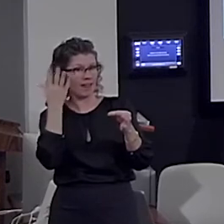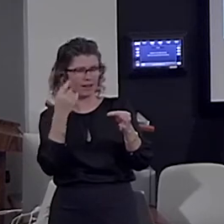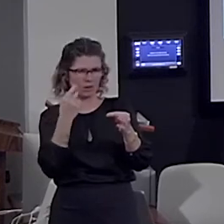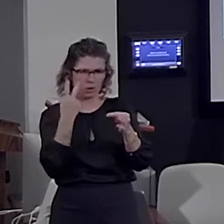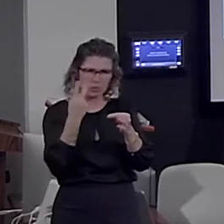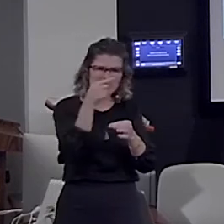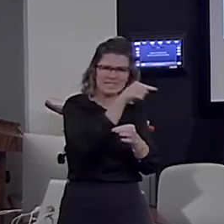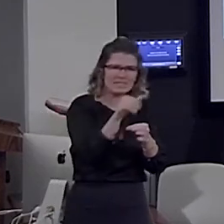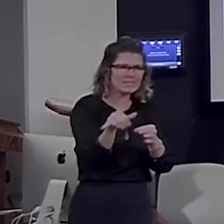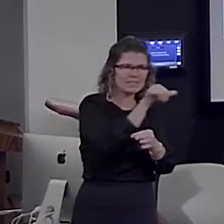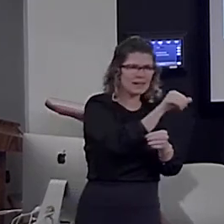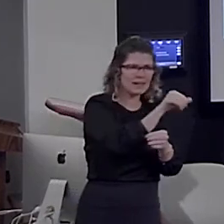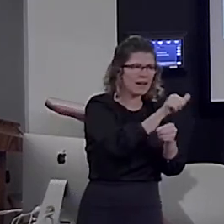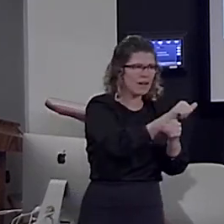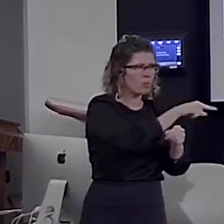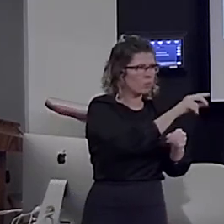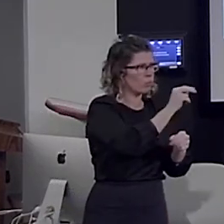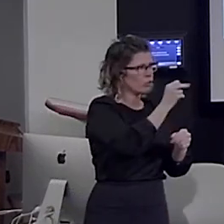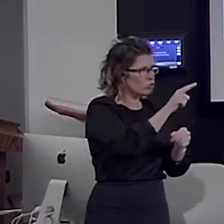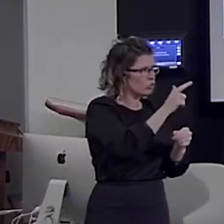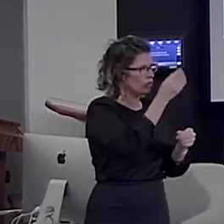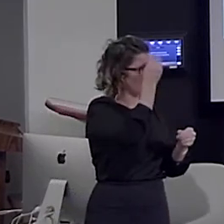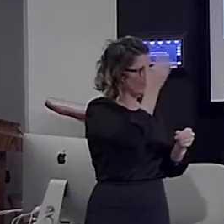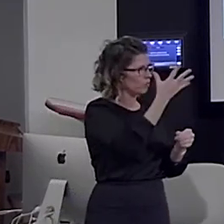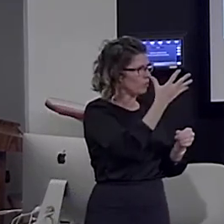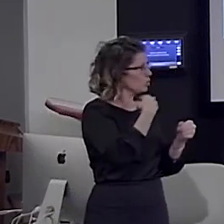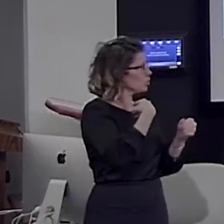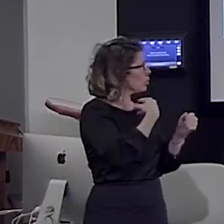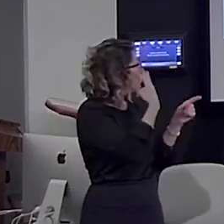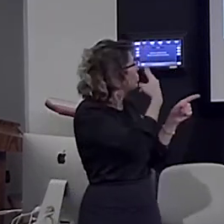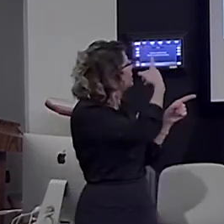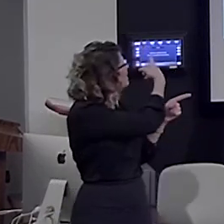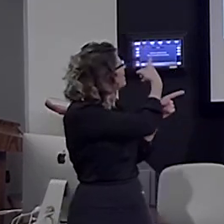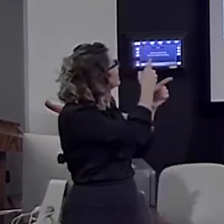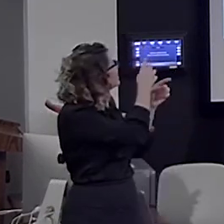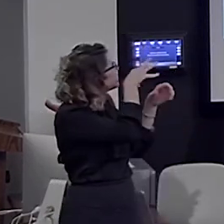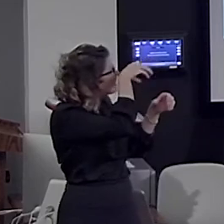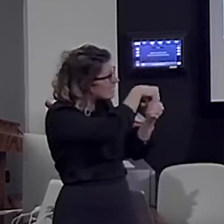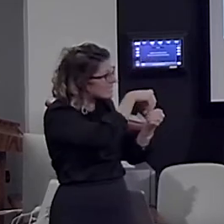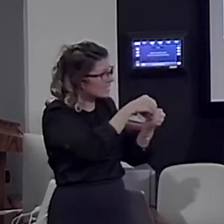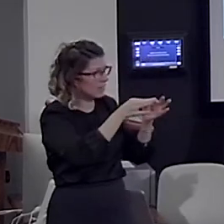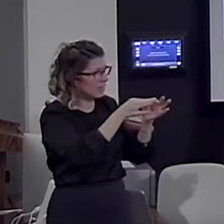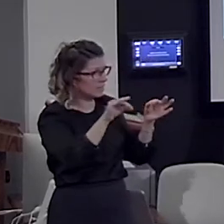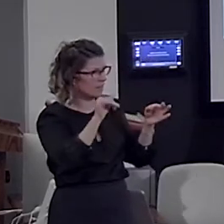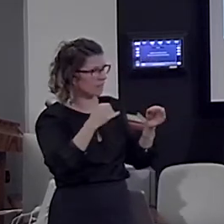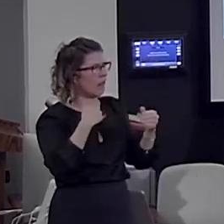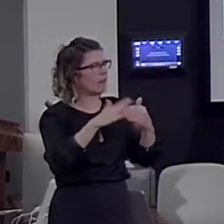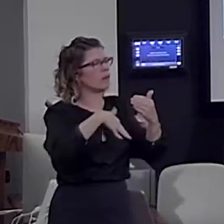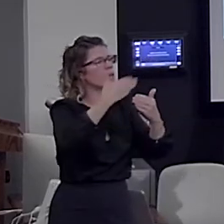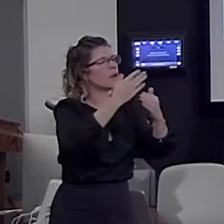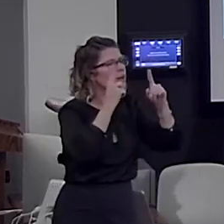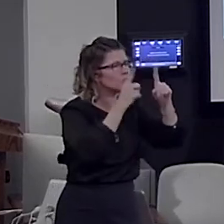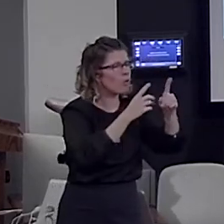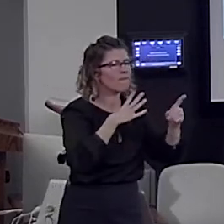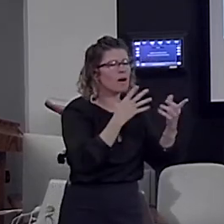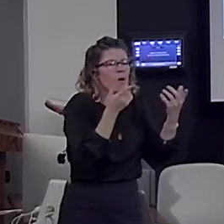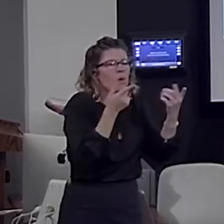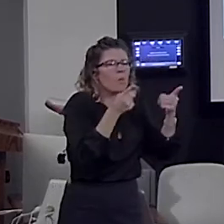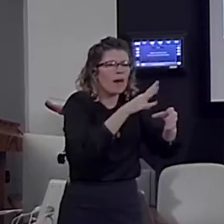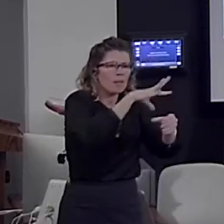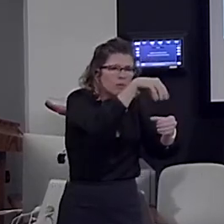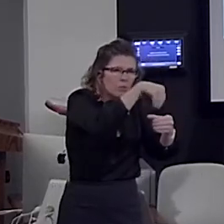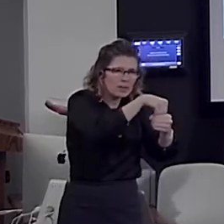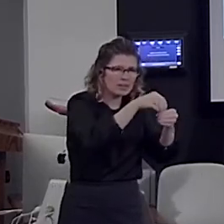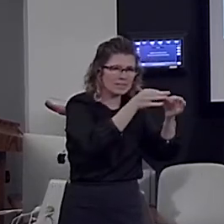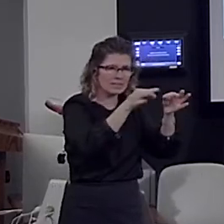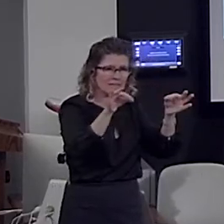inside the sentence. You see, we have all of this activity inside the sentence. And so, that was our next goal. What happens inside? So, here you see the